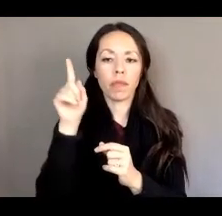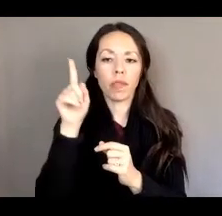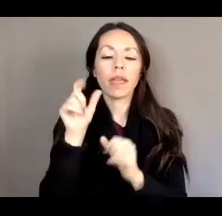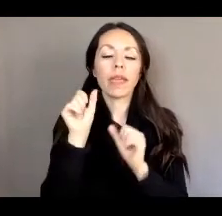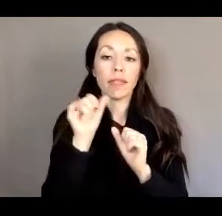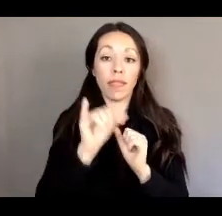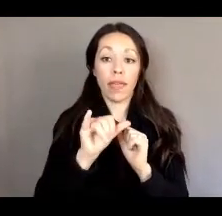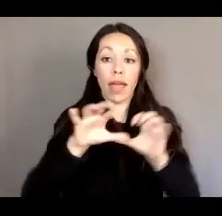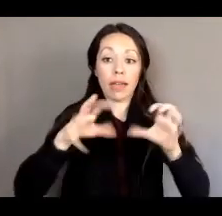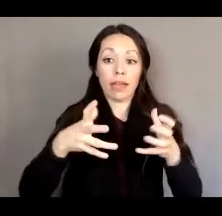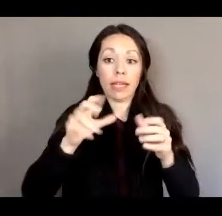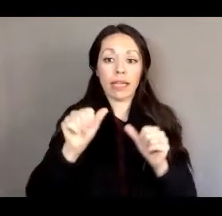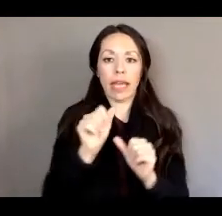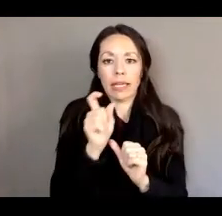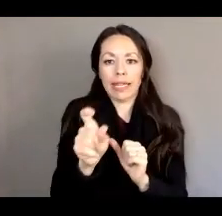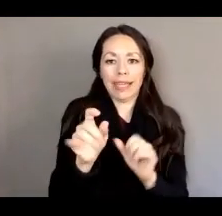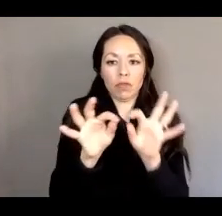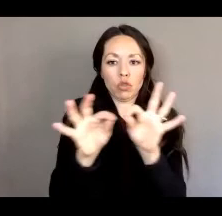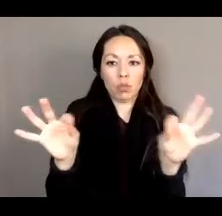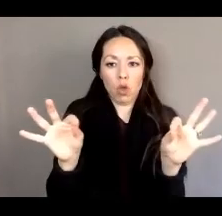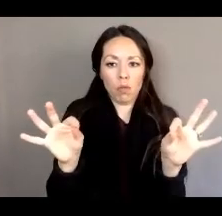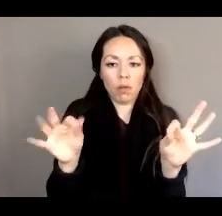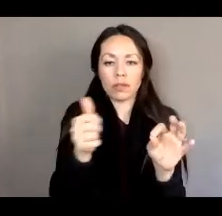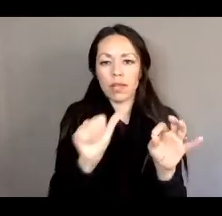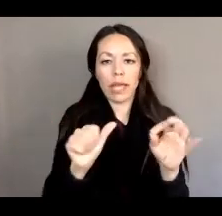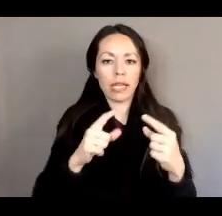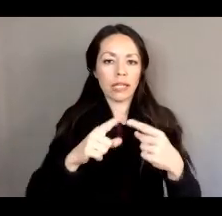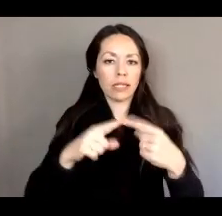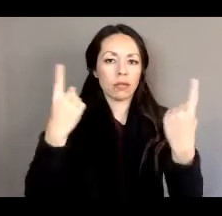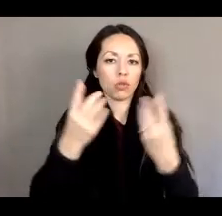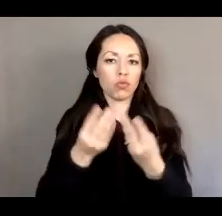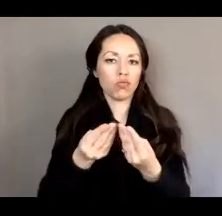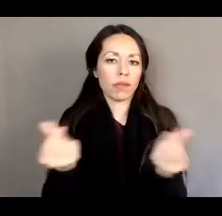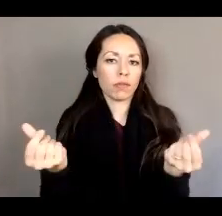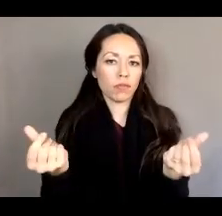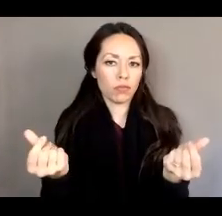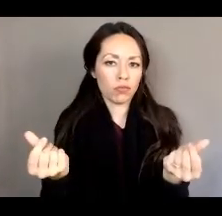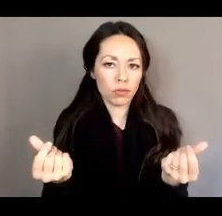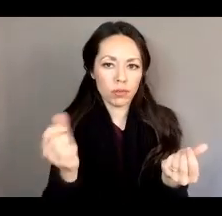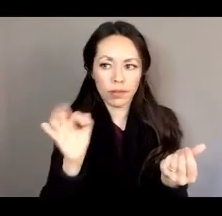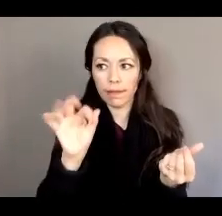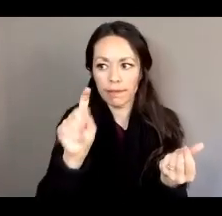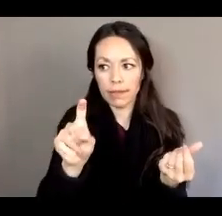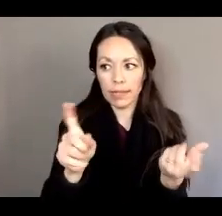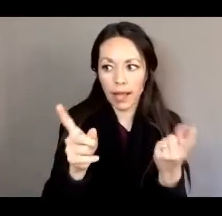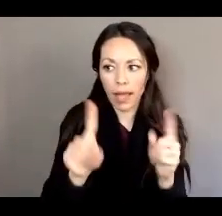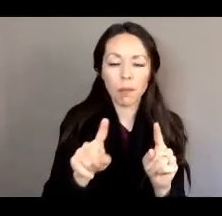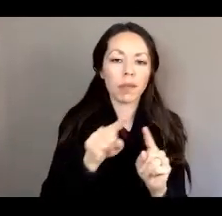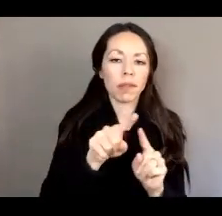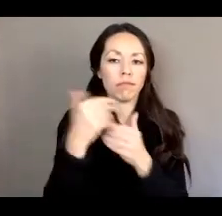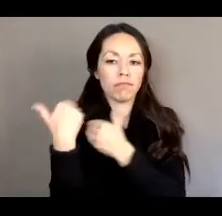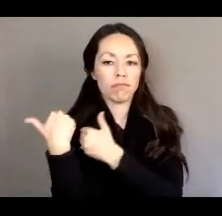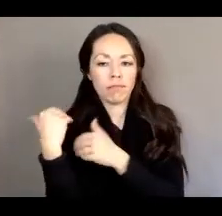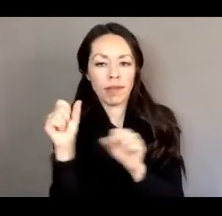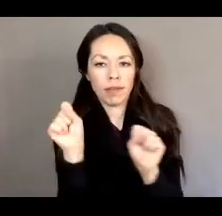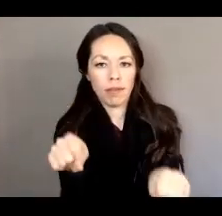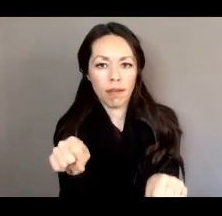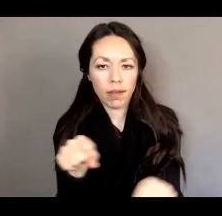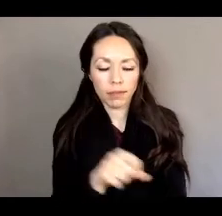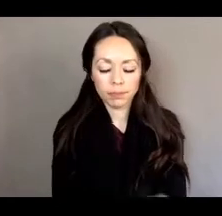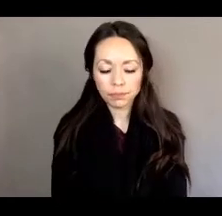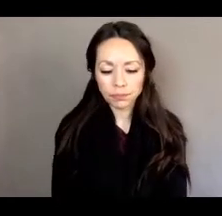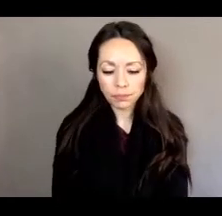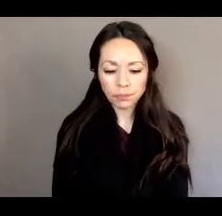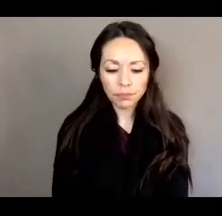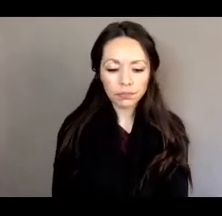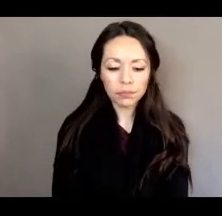and any dispute resolution that, uh, needs to occur. Uh, this is